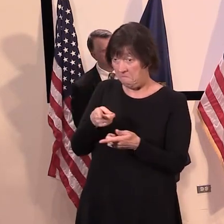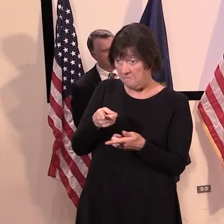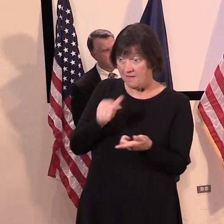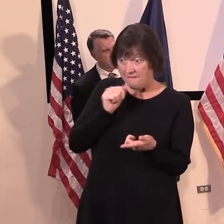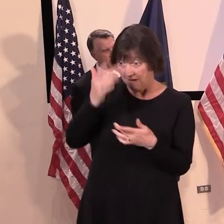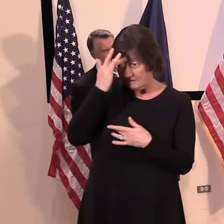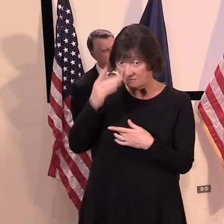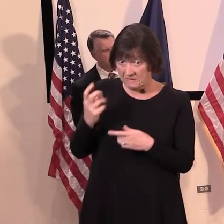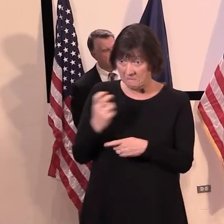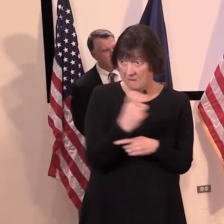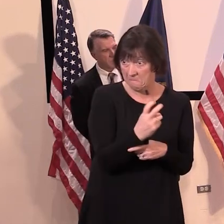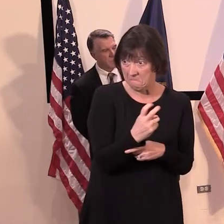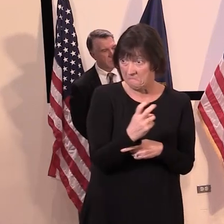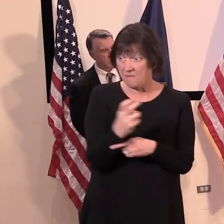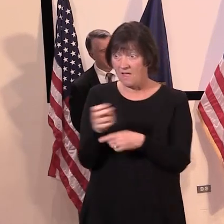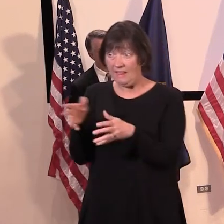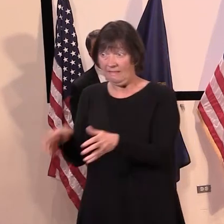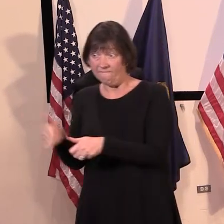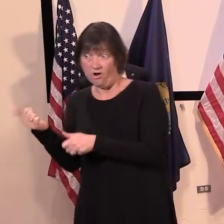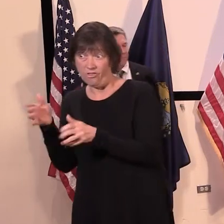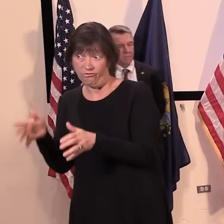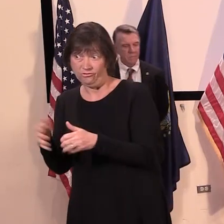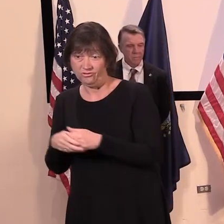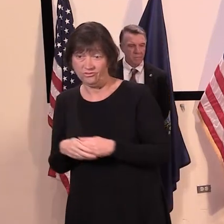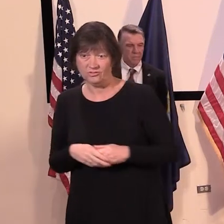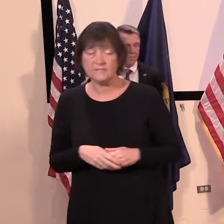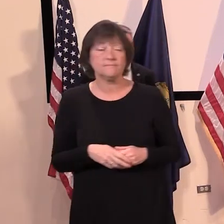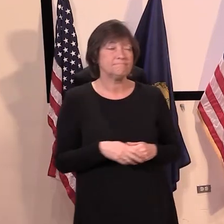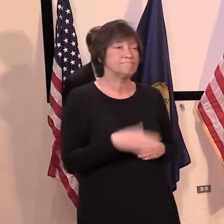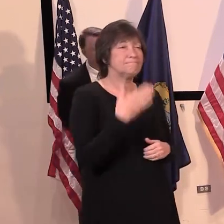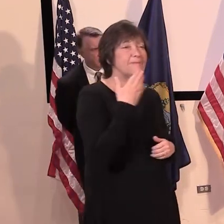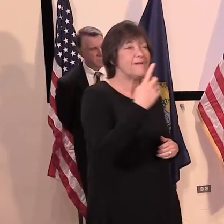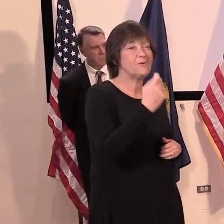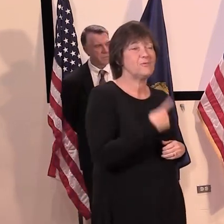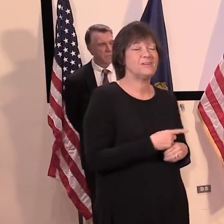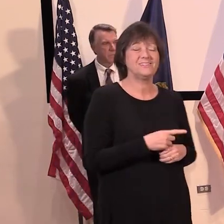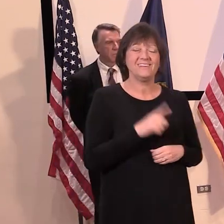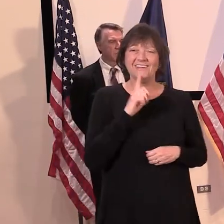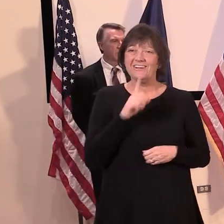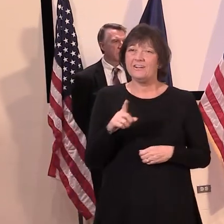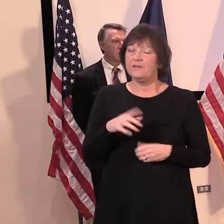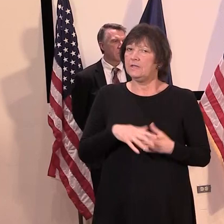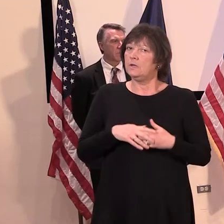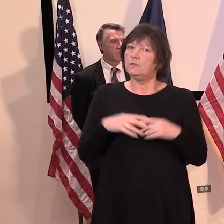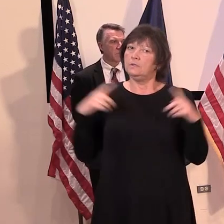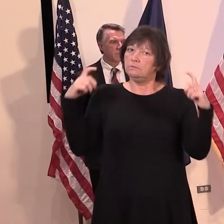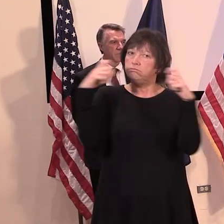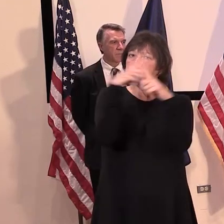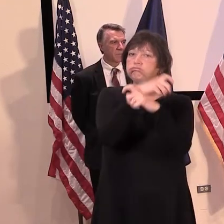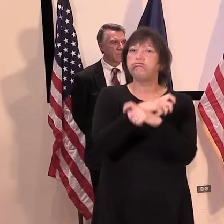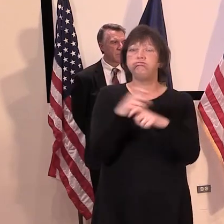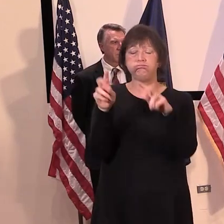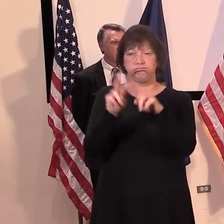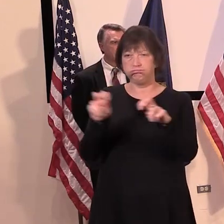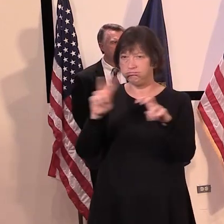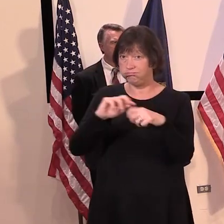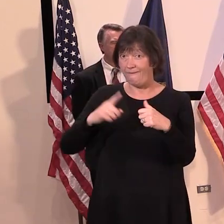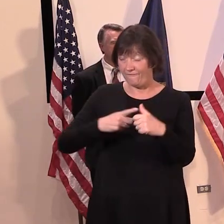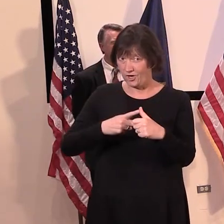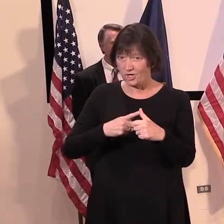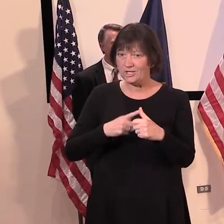Thank you for the question. There's, um, there's a complex dance that's going to have to happen here. First,